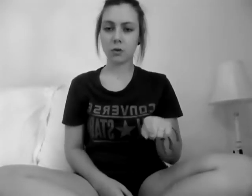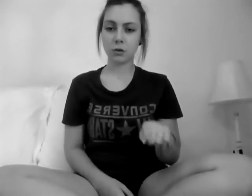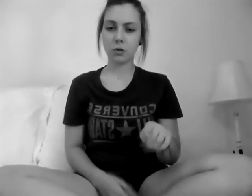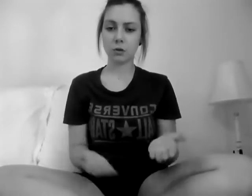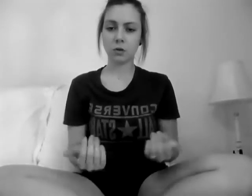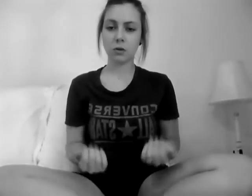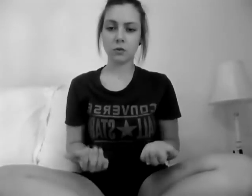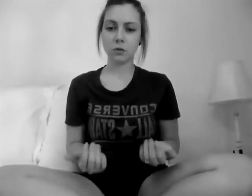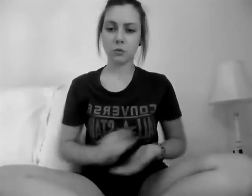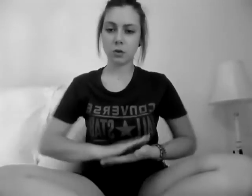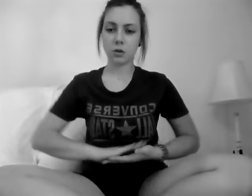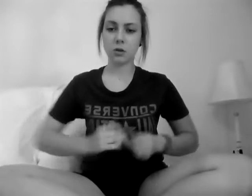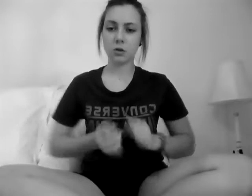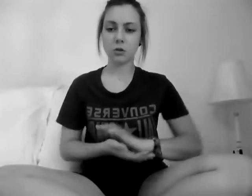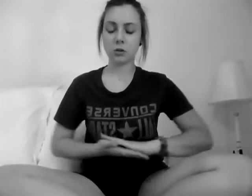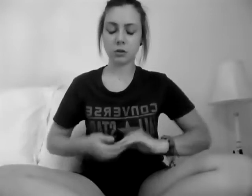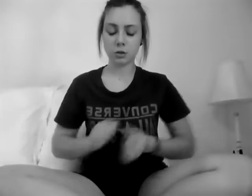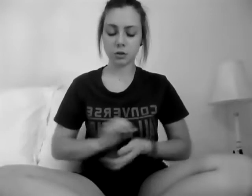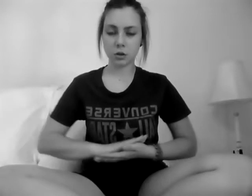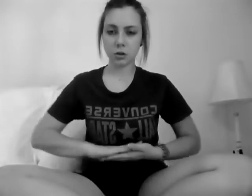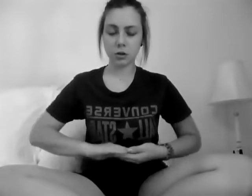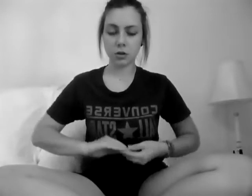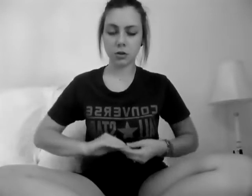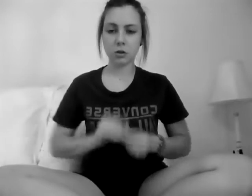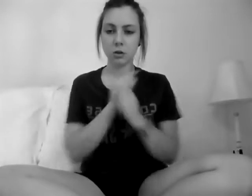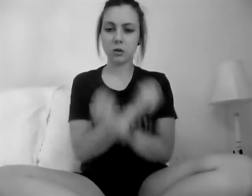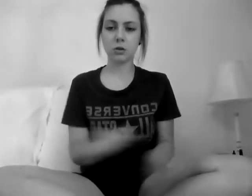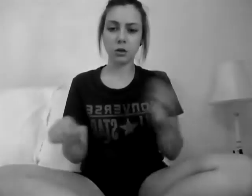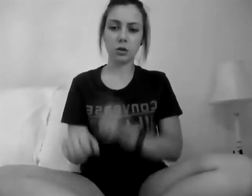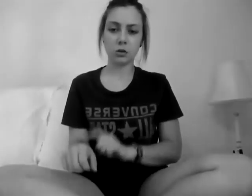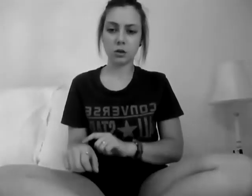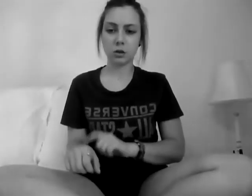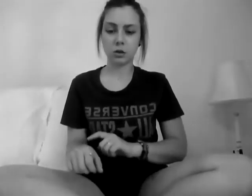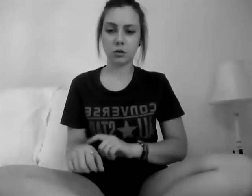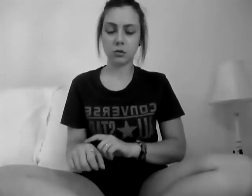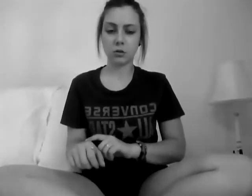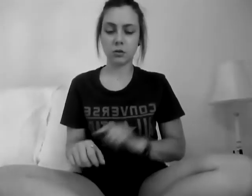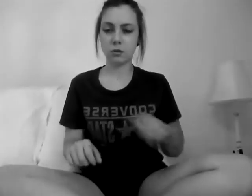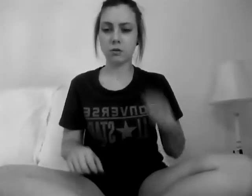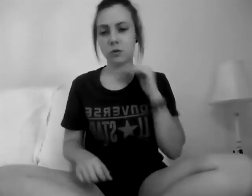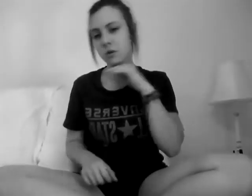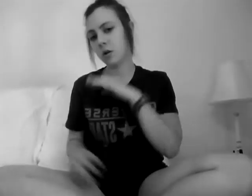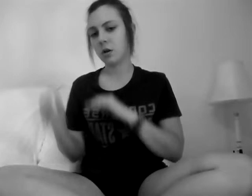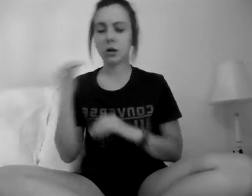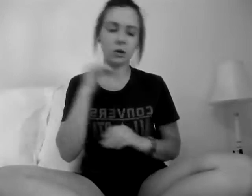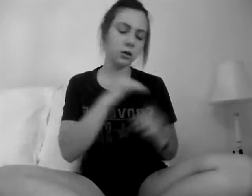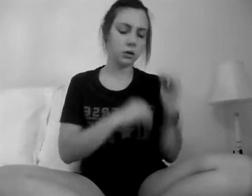you have some things to say It's not the time for time